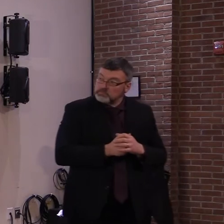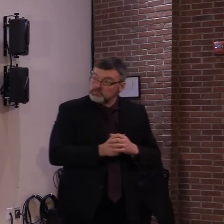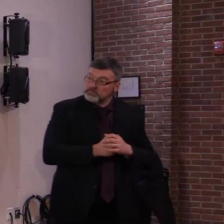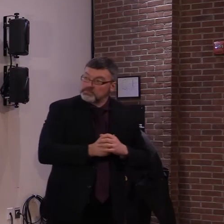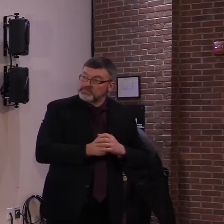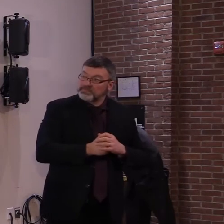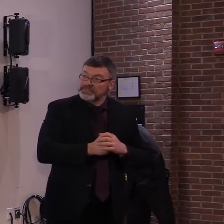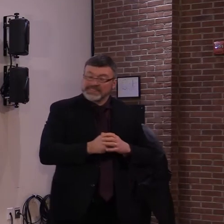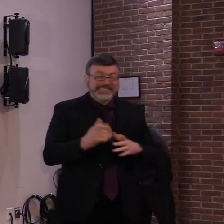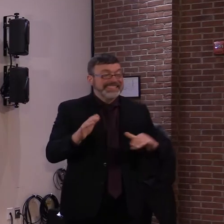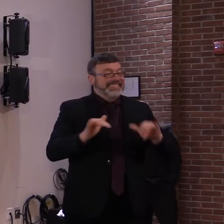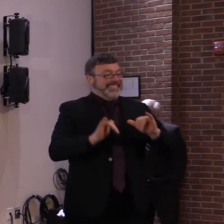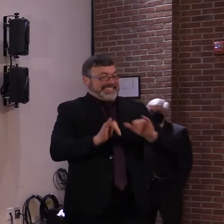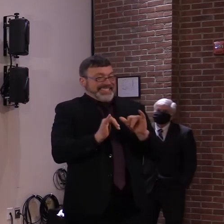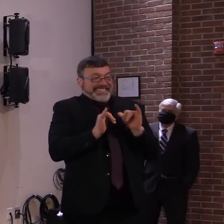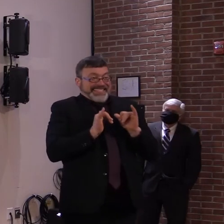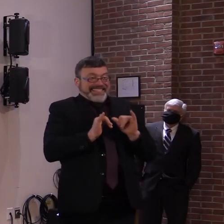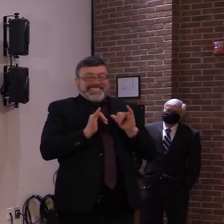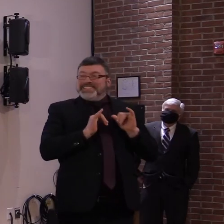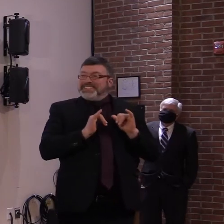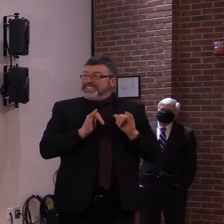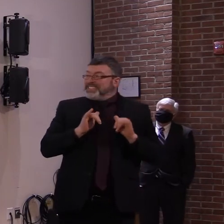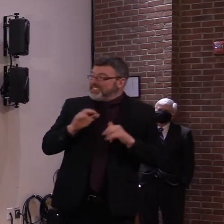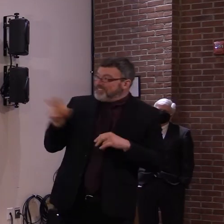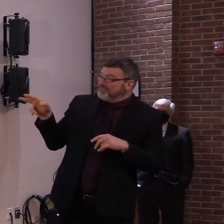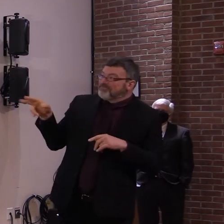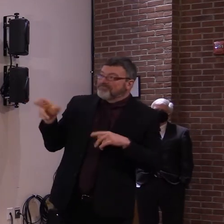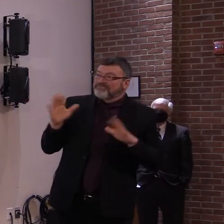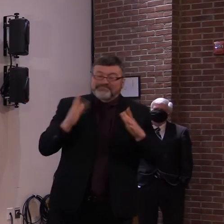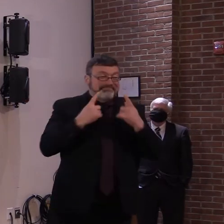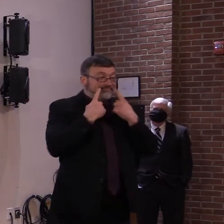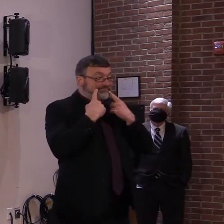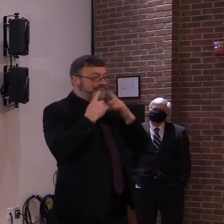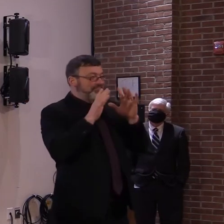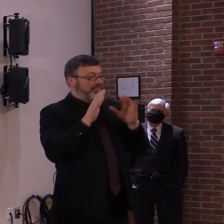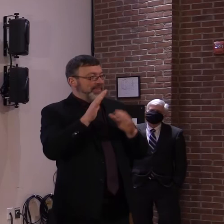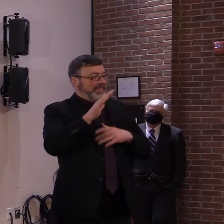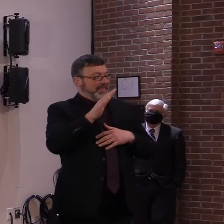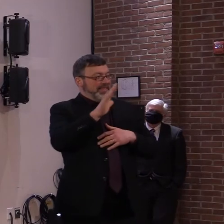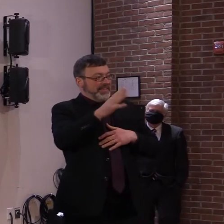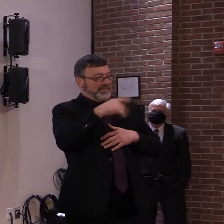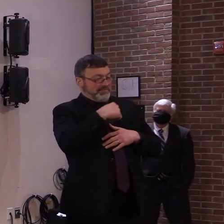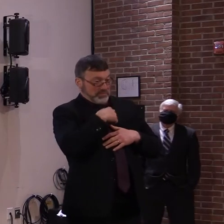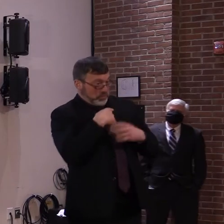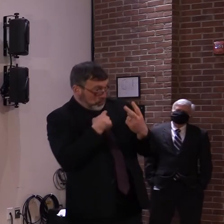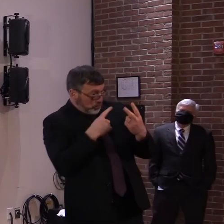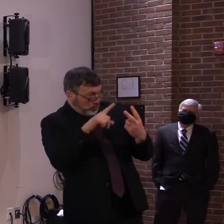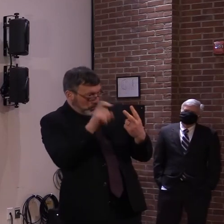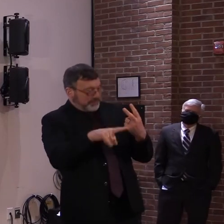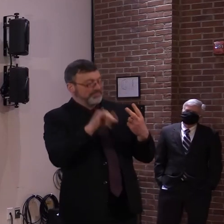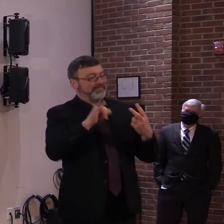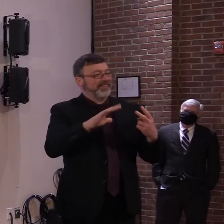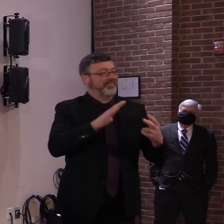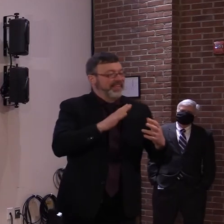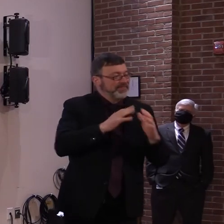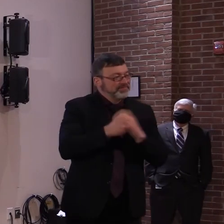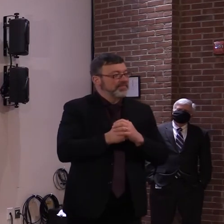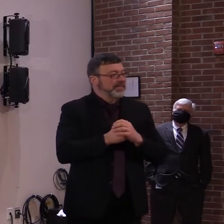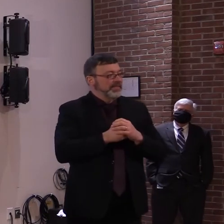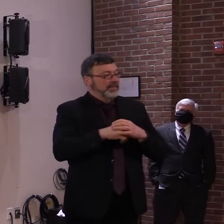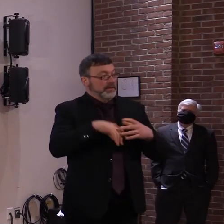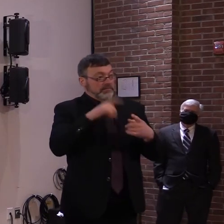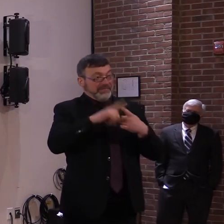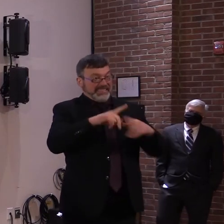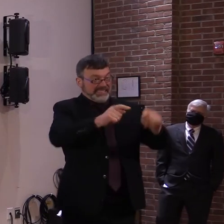Thanks. You get two at me today, Steve. Uh, so the antigen test. you. You know, the antigen test has a lot of